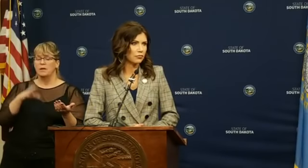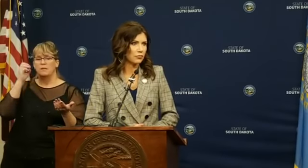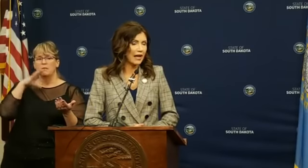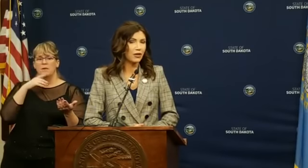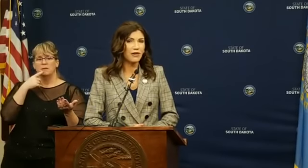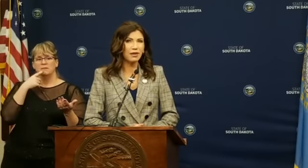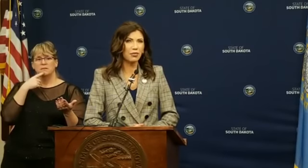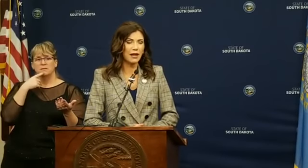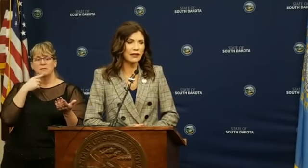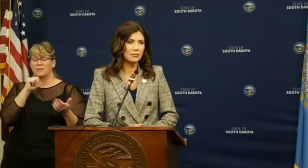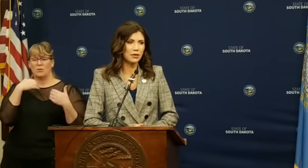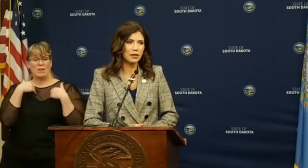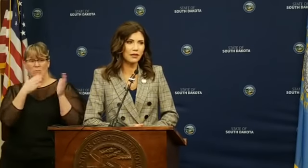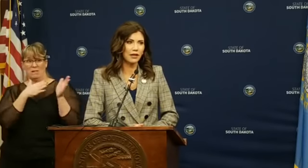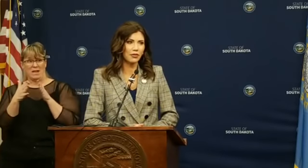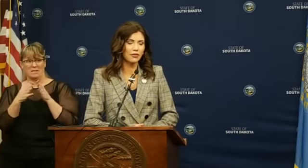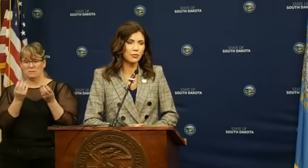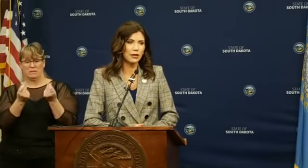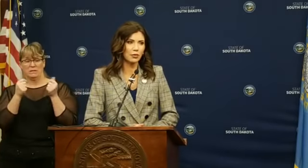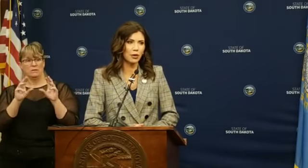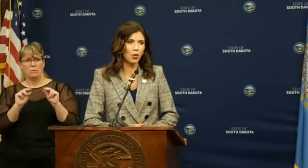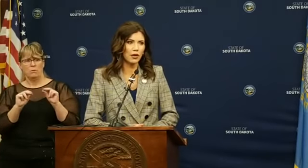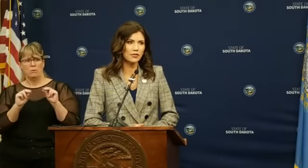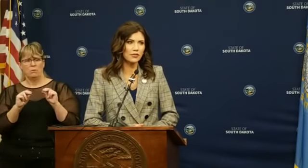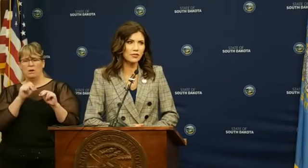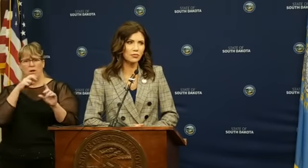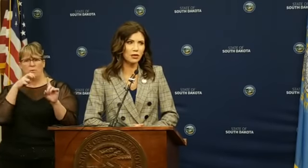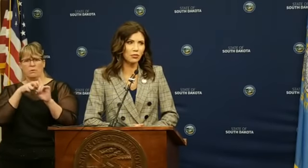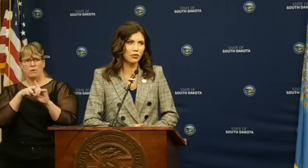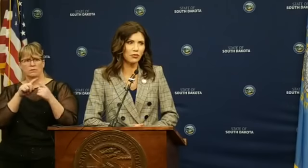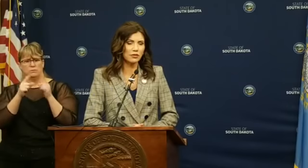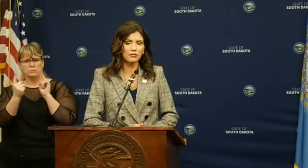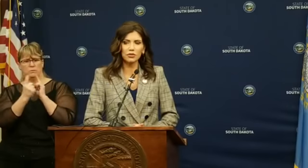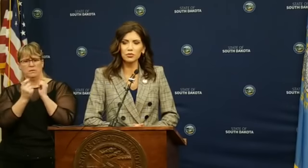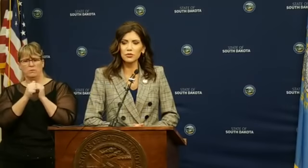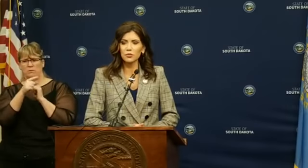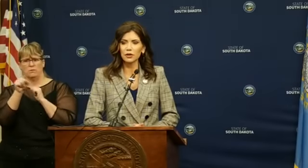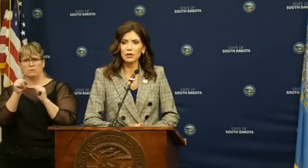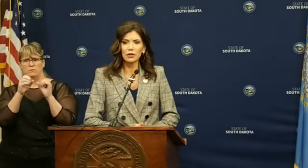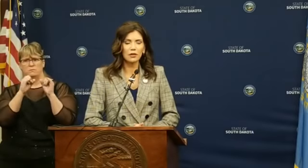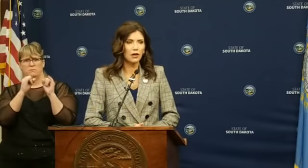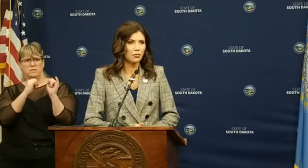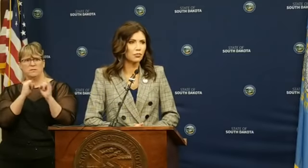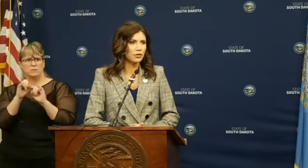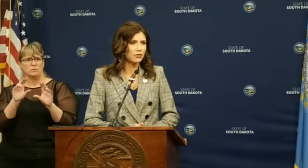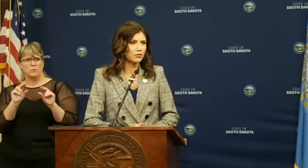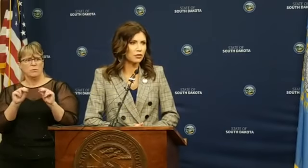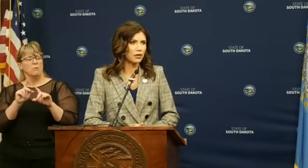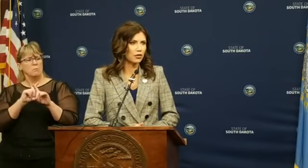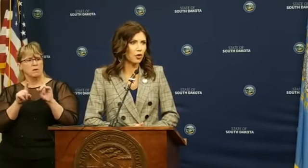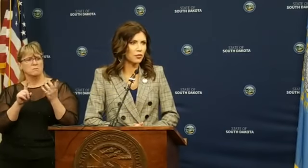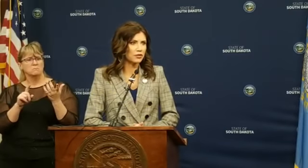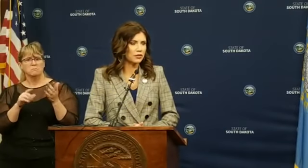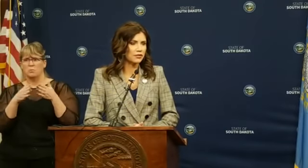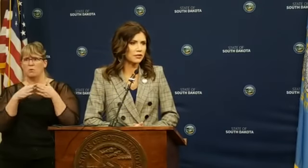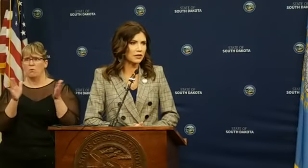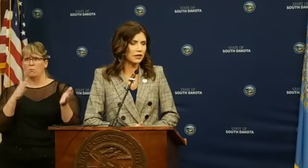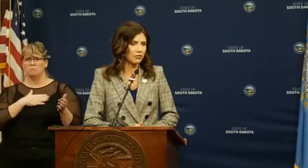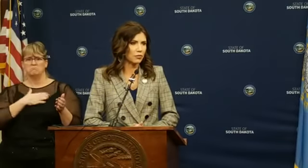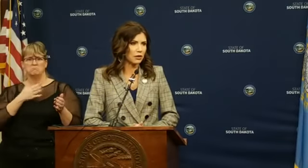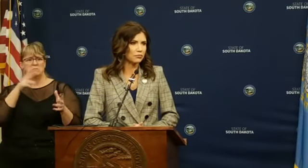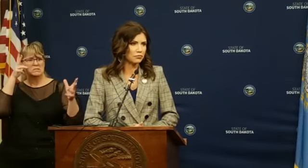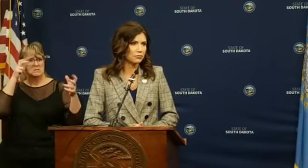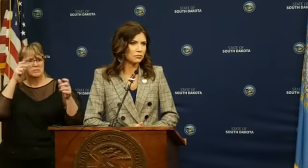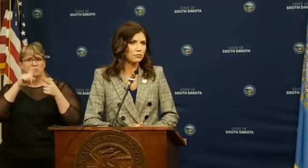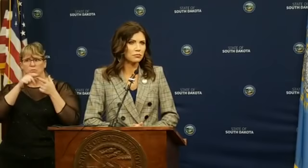meetings? I don't have any plans immediately. I don't think there's been any requests to meet with those individuals, but we certainly are open to listening